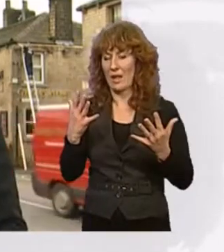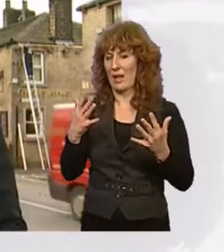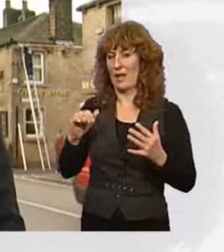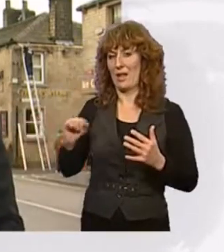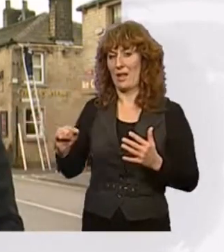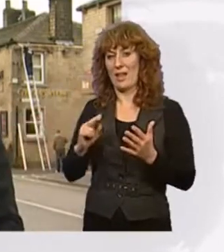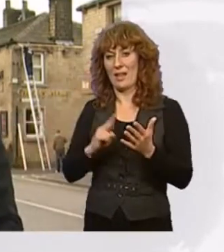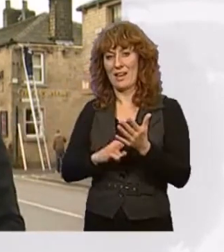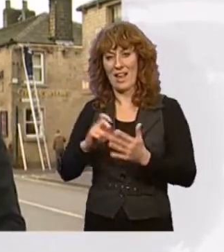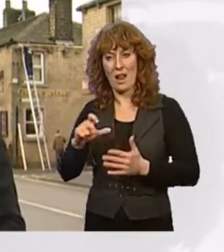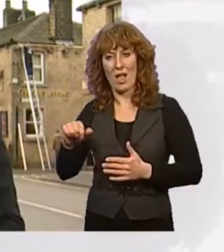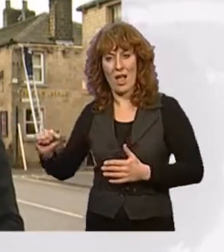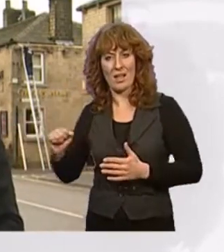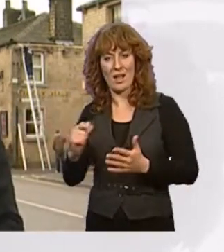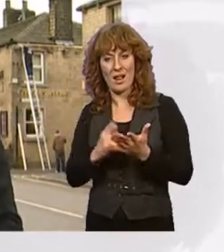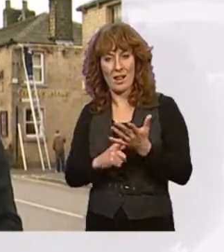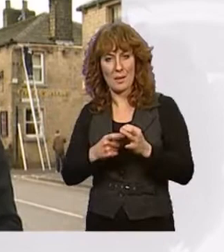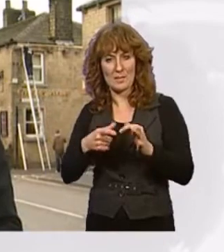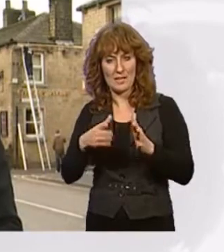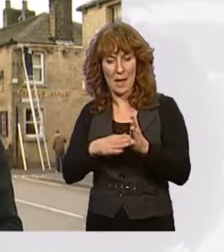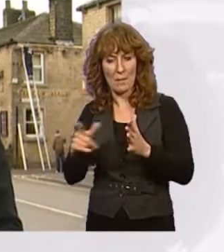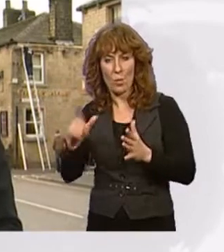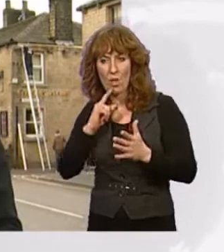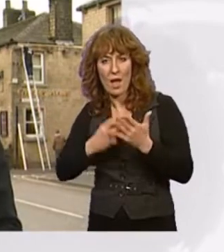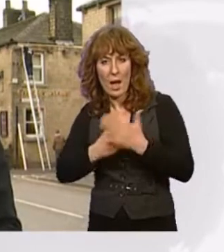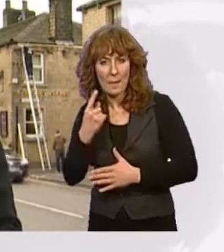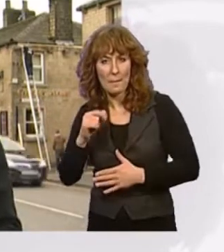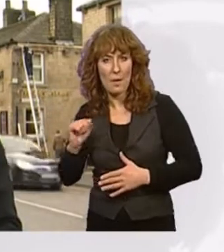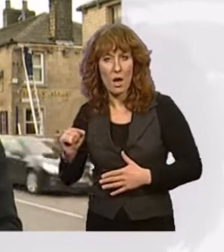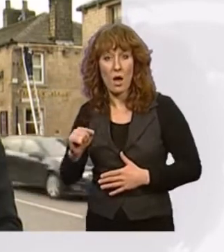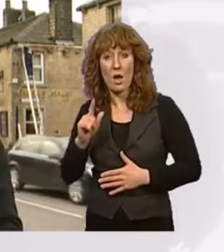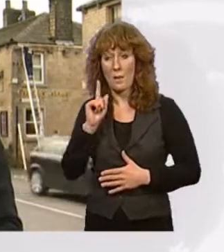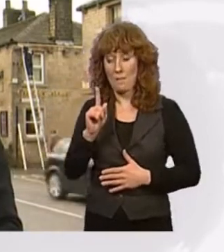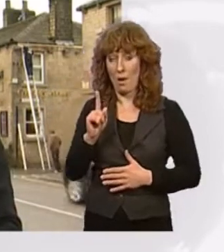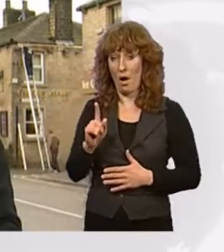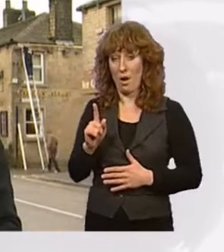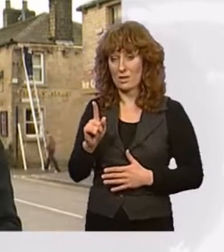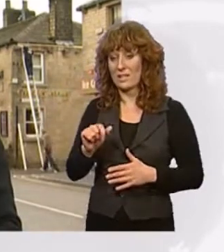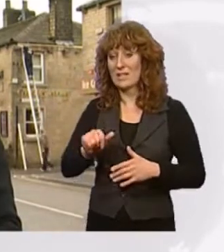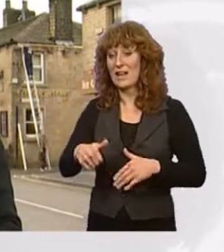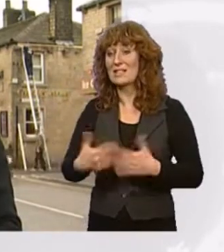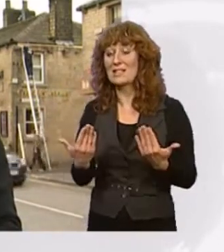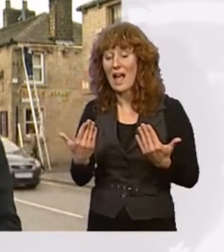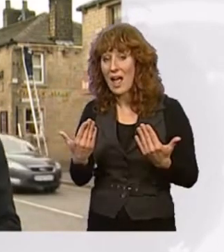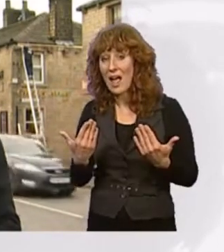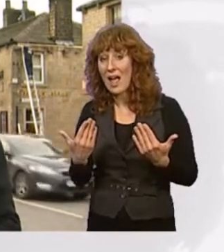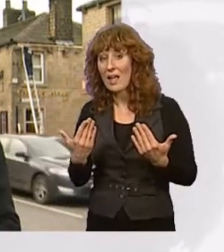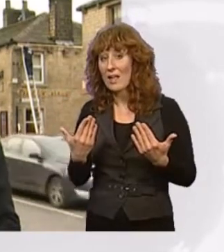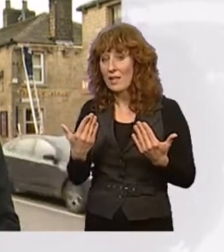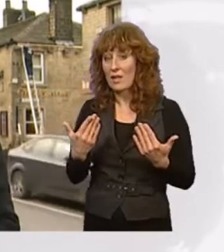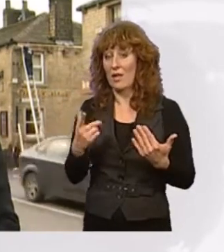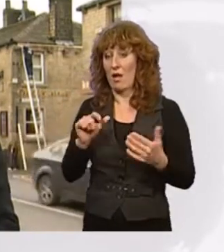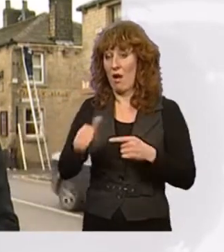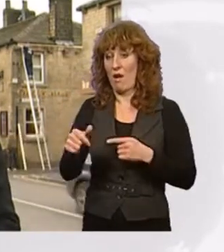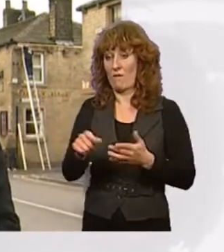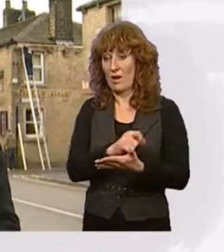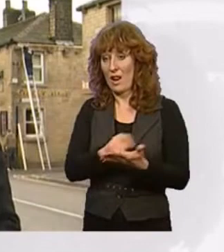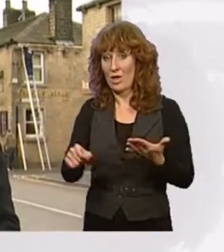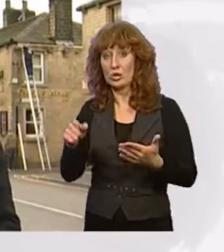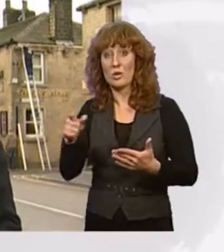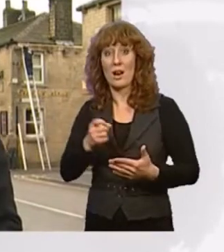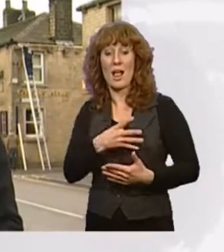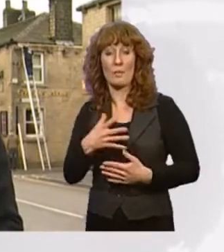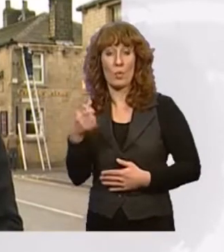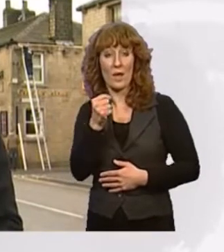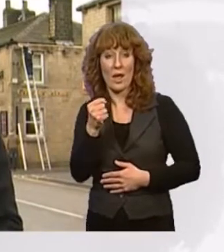and his Lib Dem colleagues. But the day after last night's result for Labour, it's perhaps the Conservatives who have trickier questions